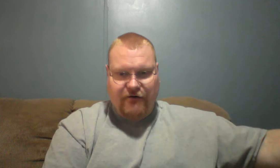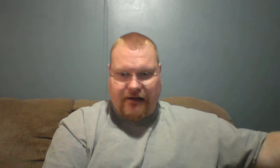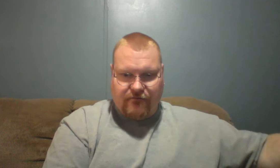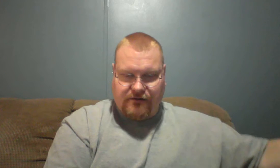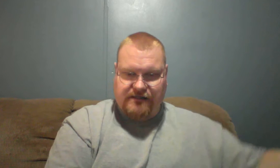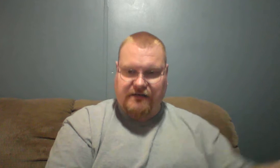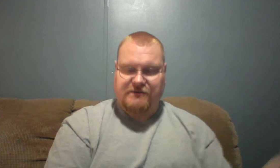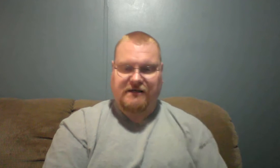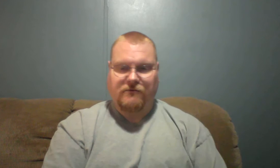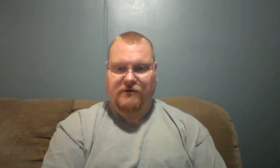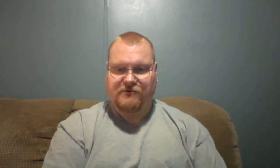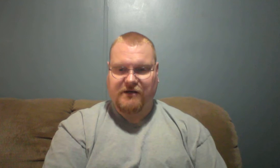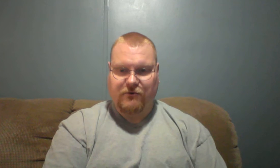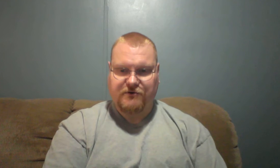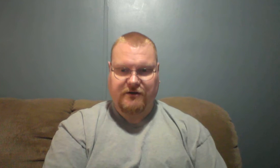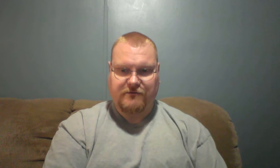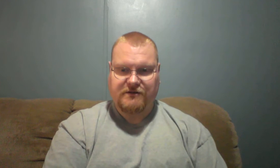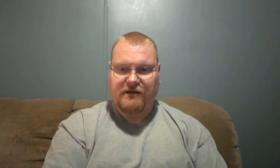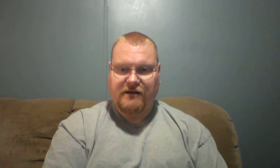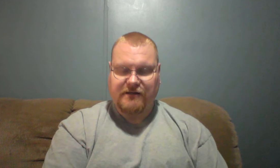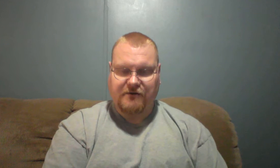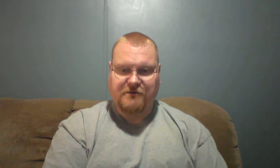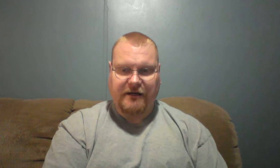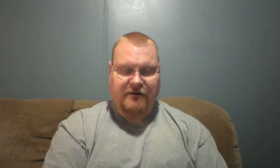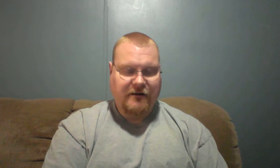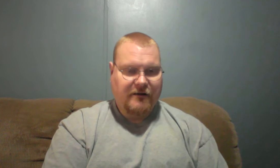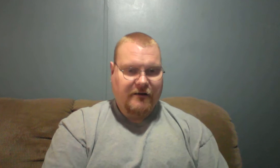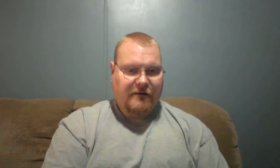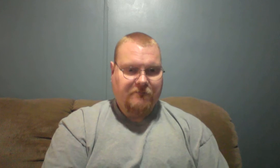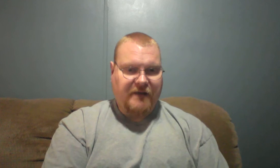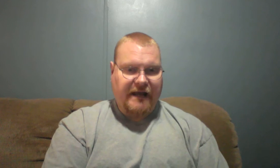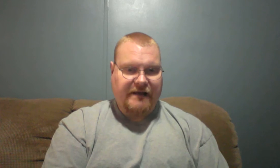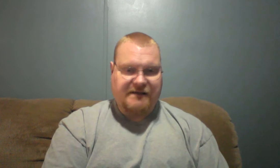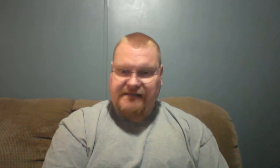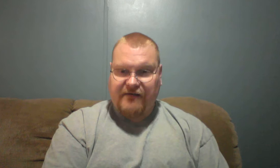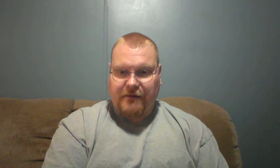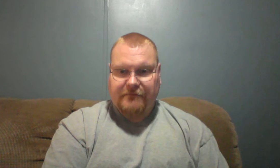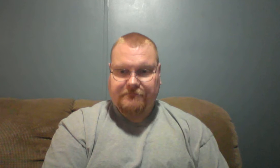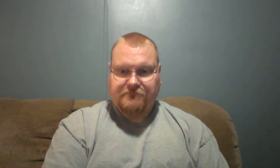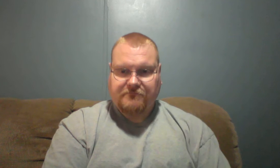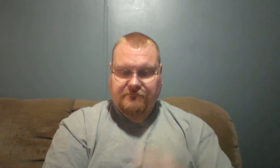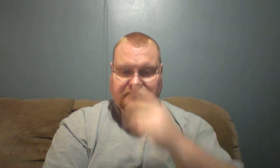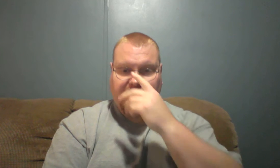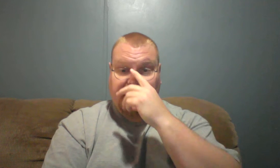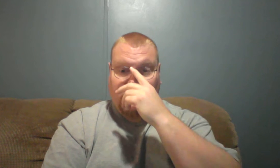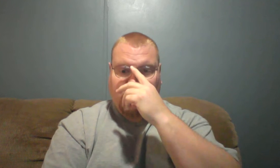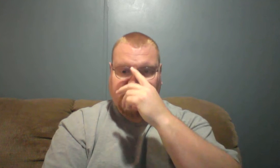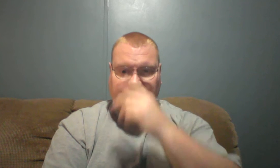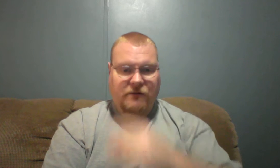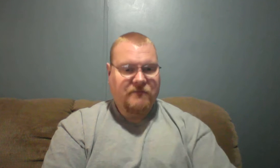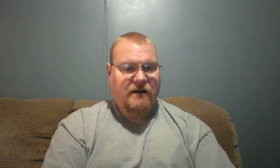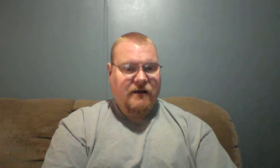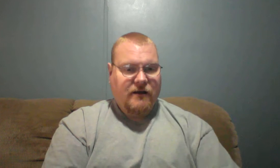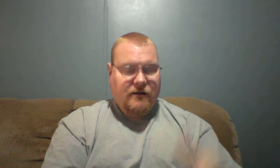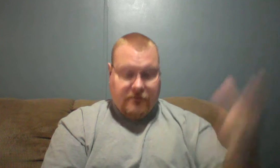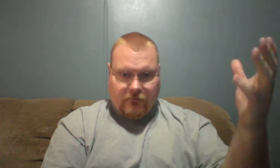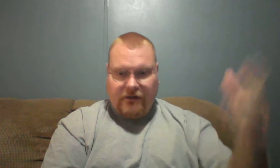forgetfulness, that's the most older song talks about, and to save me and to walk in his will. Well,